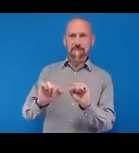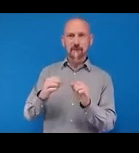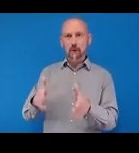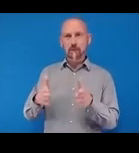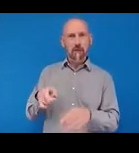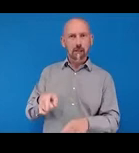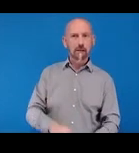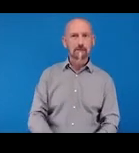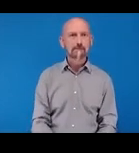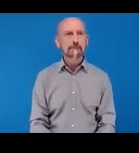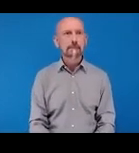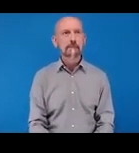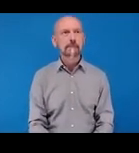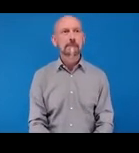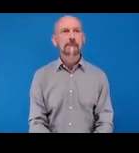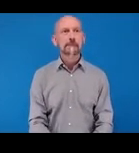Next slide.